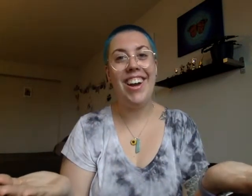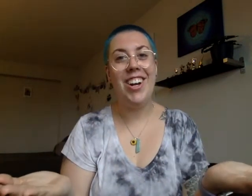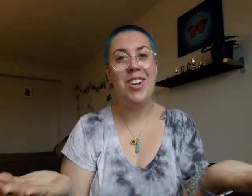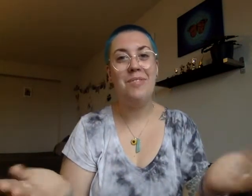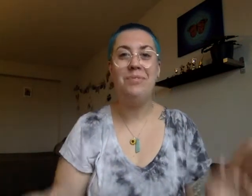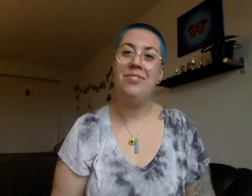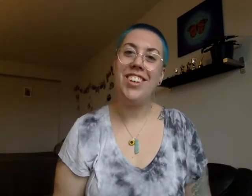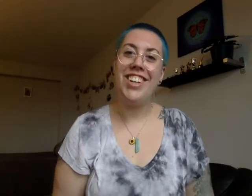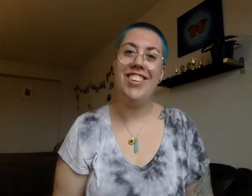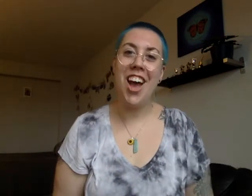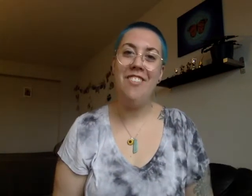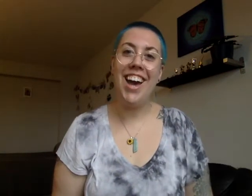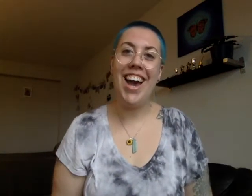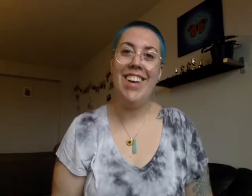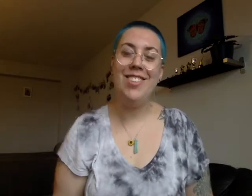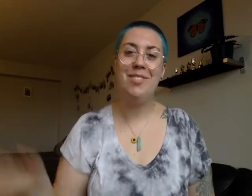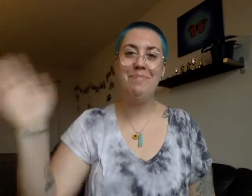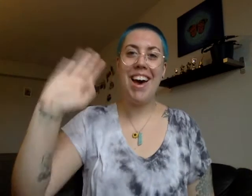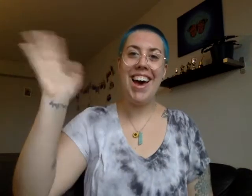Good job, guys. Bye. guys. Bye.